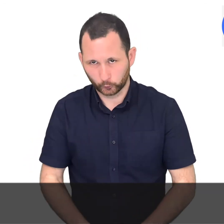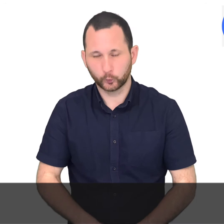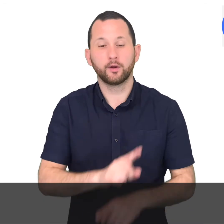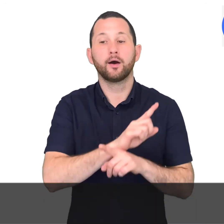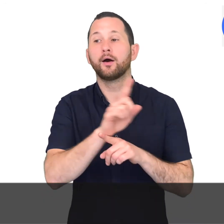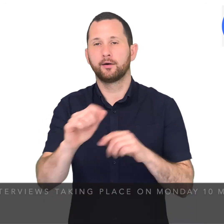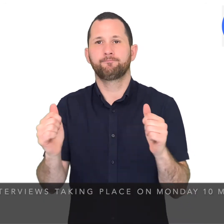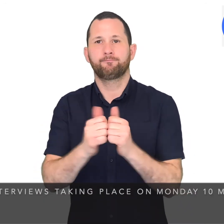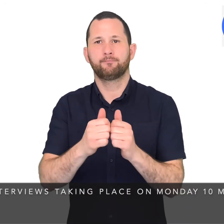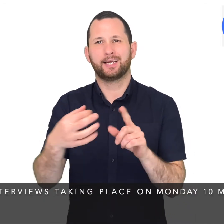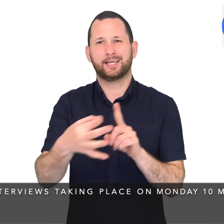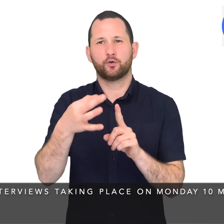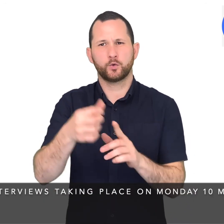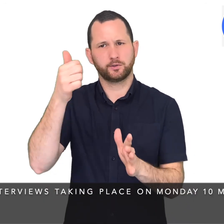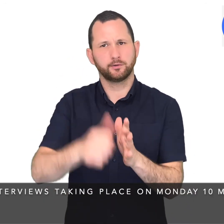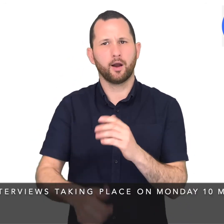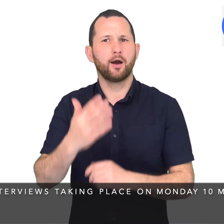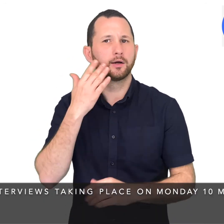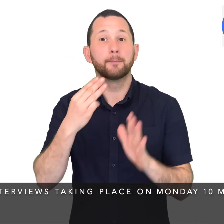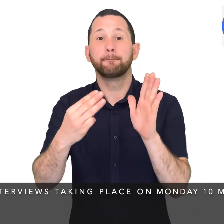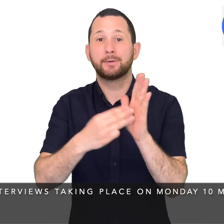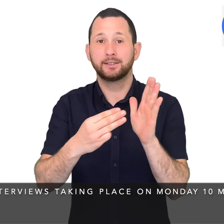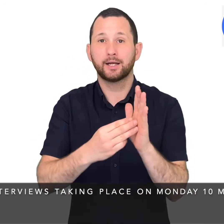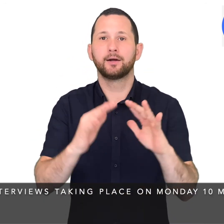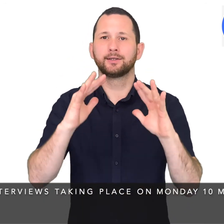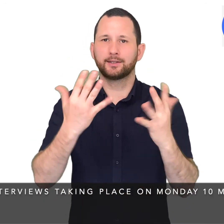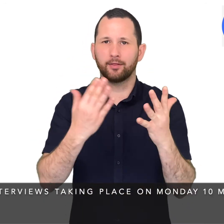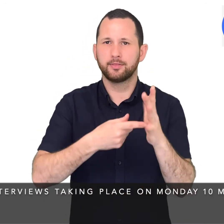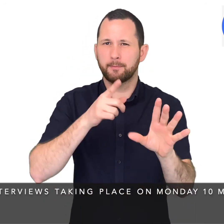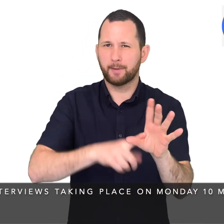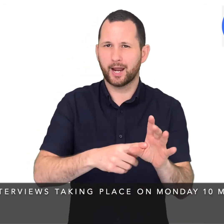with interviews taking place on Monday the 10th of May 2021.